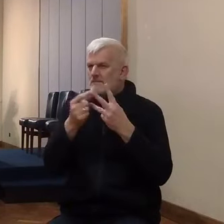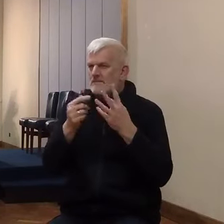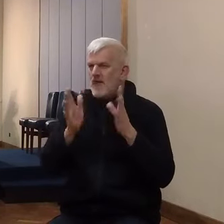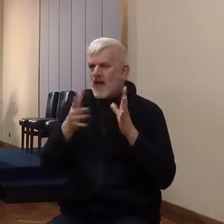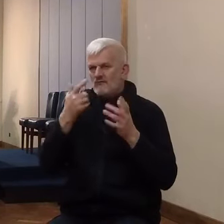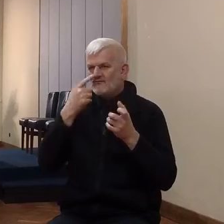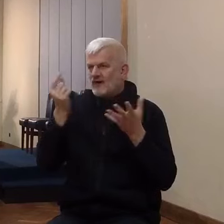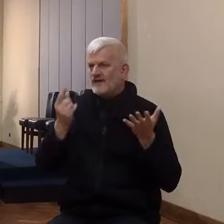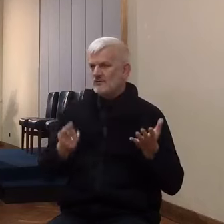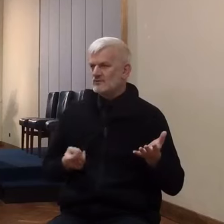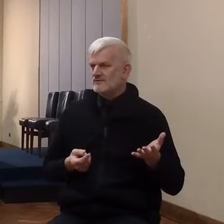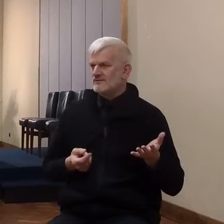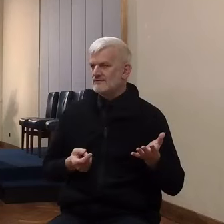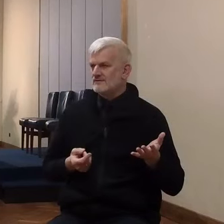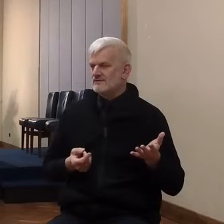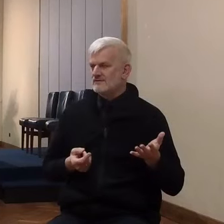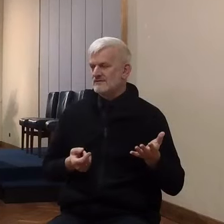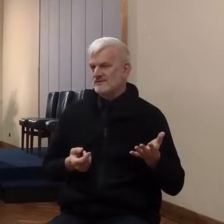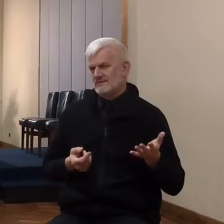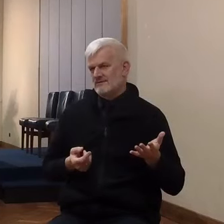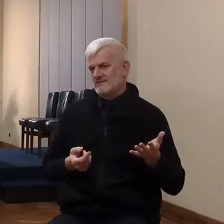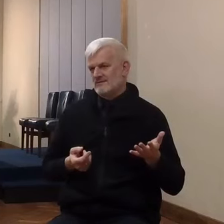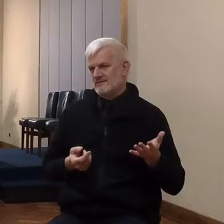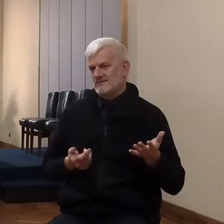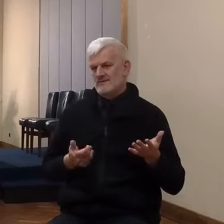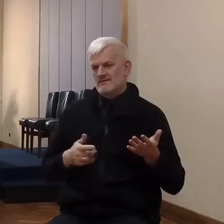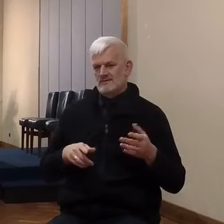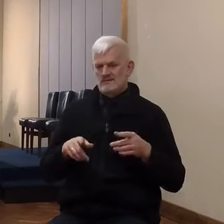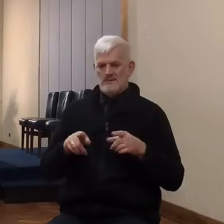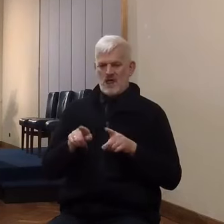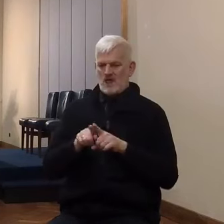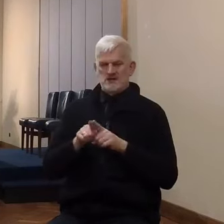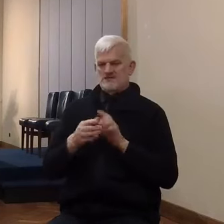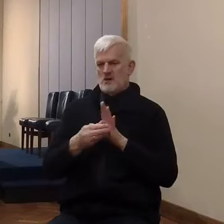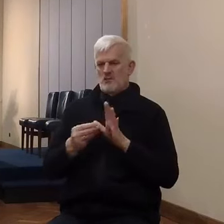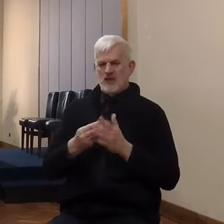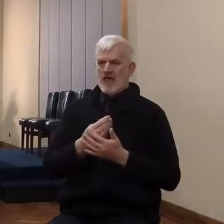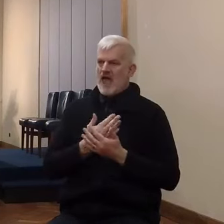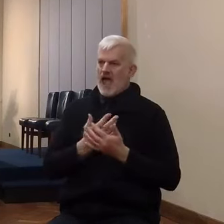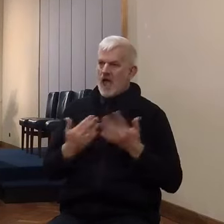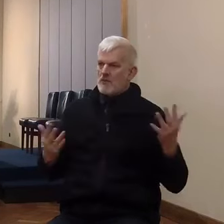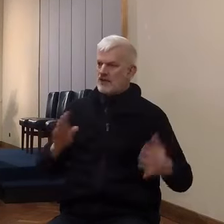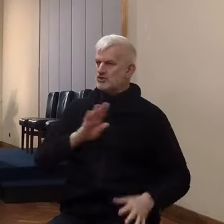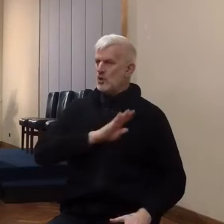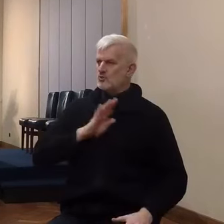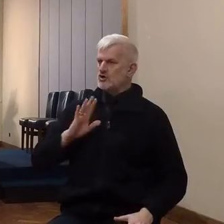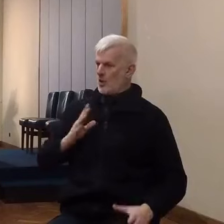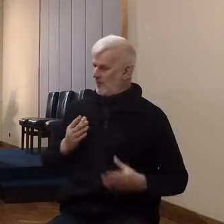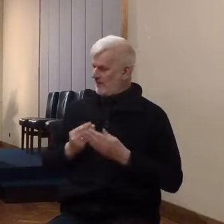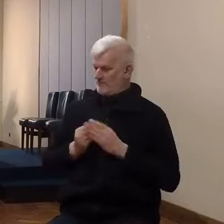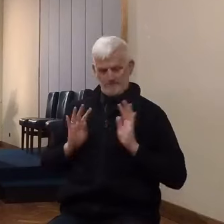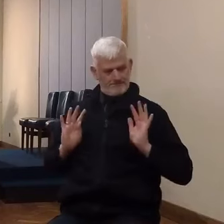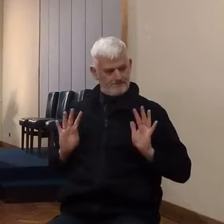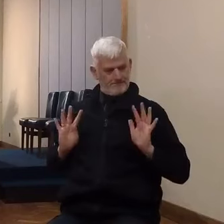the number of troops that he takes with him. In the event, he took 40,000.